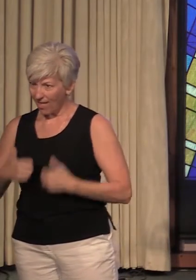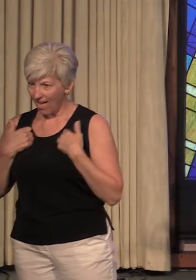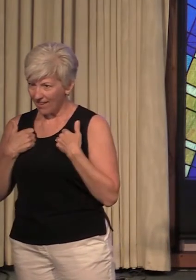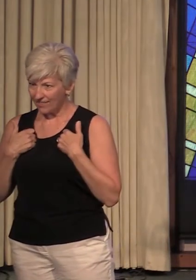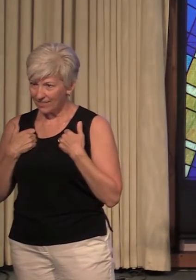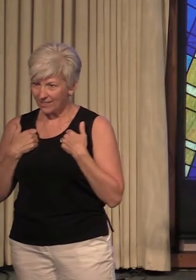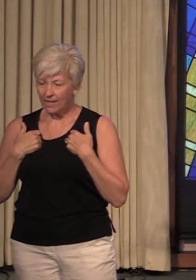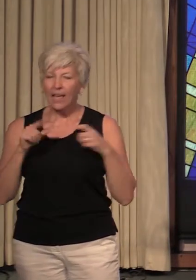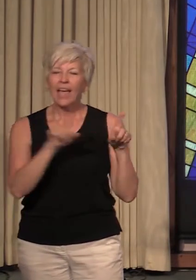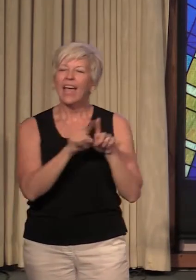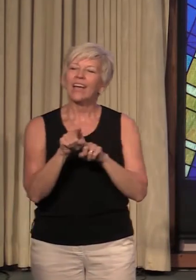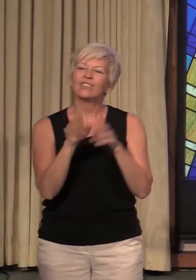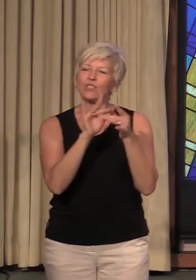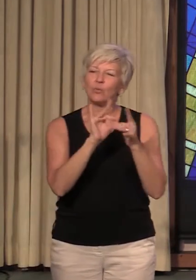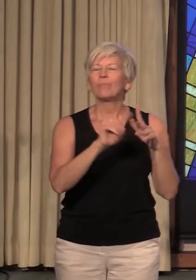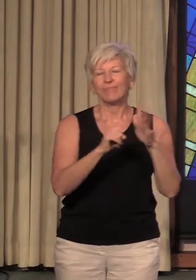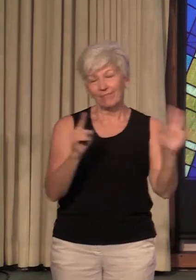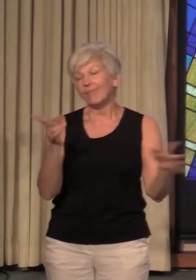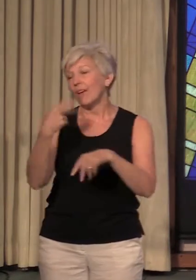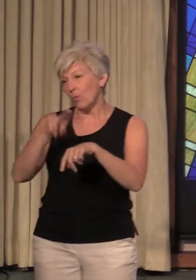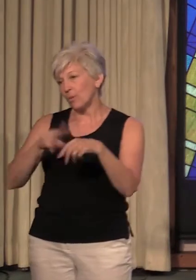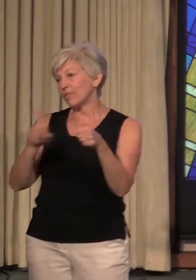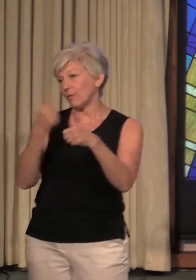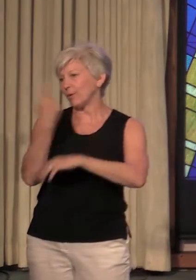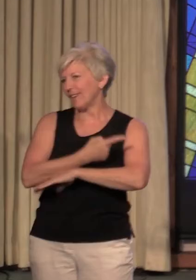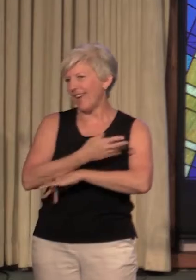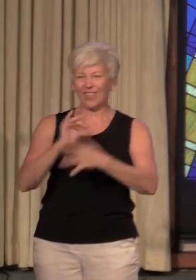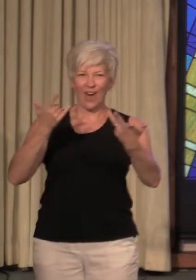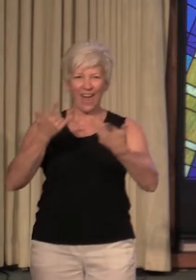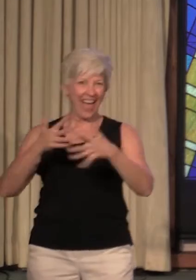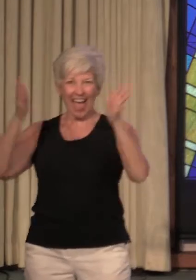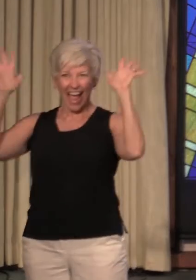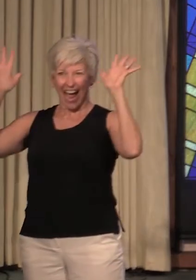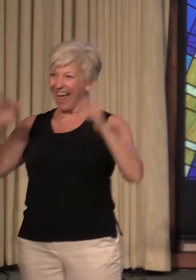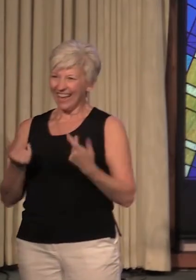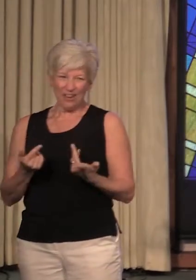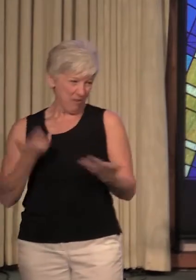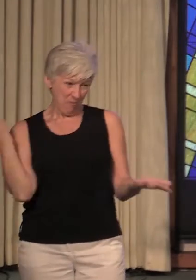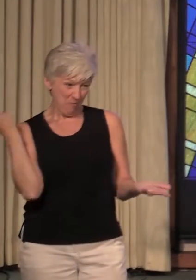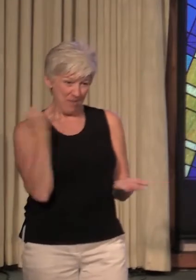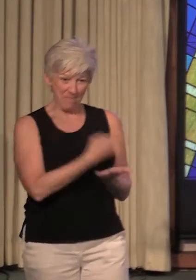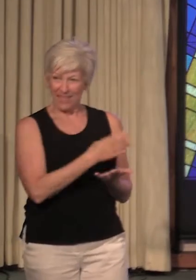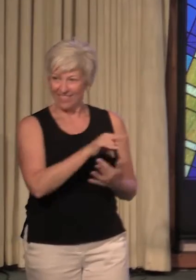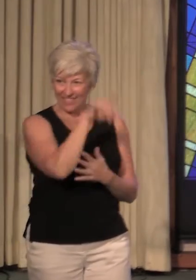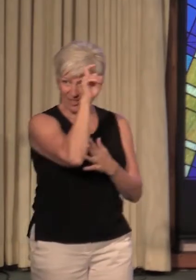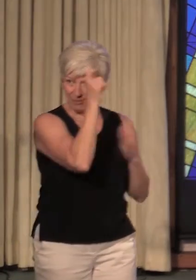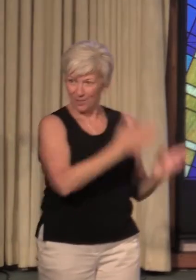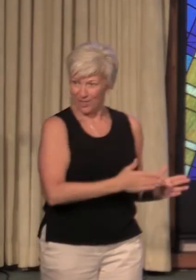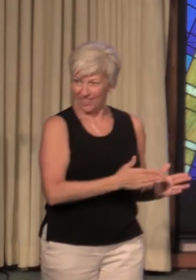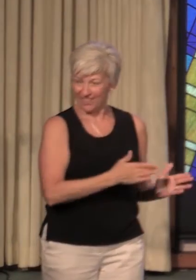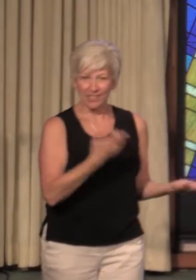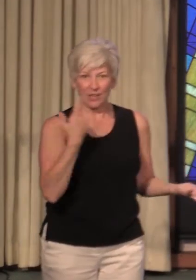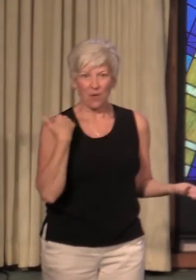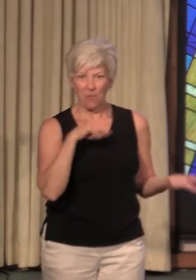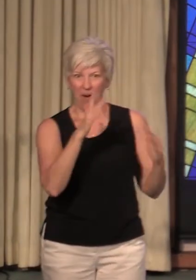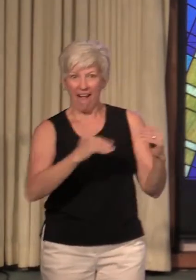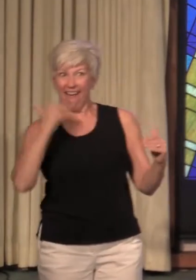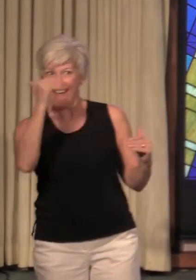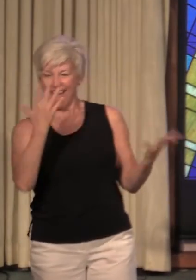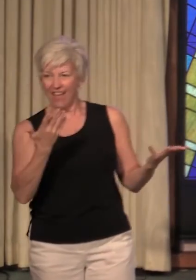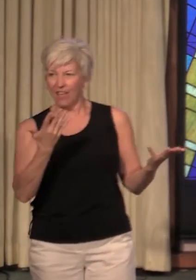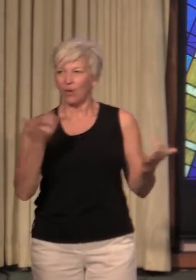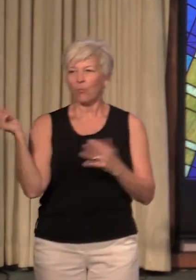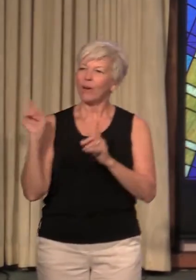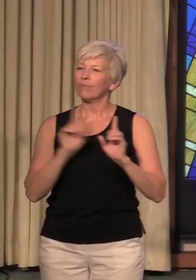As the story begins, course, the first day they're really happy with Moses. You know, we just beat the Egyptians. You know, we're 1-0. We head off into the